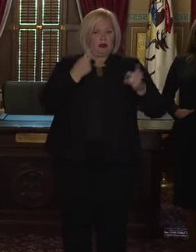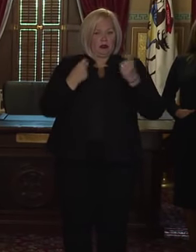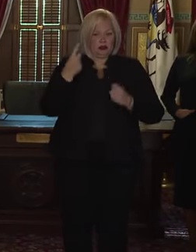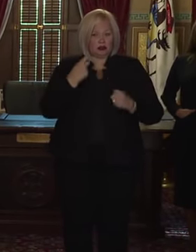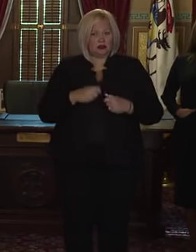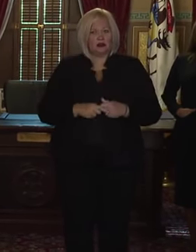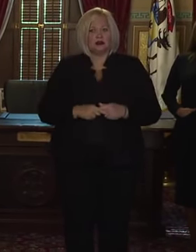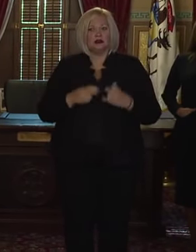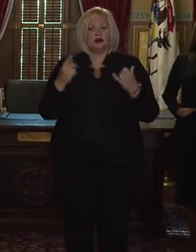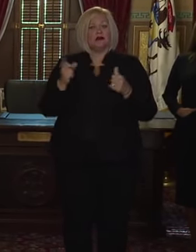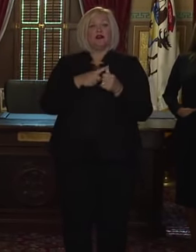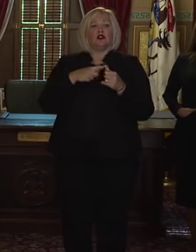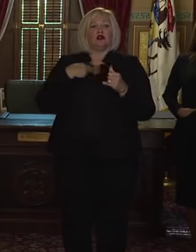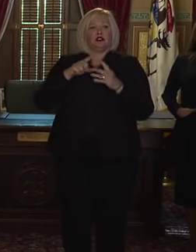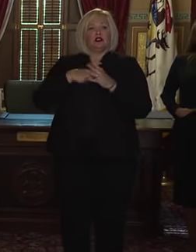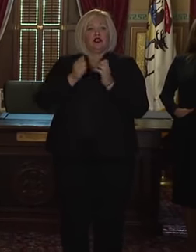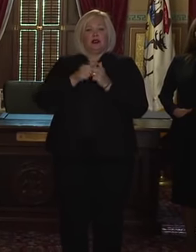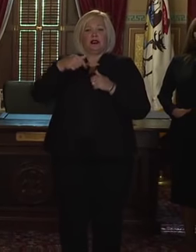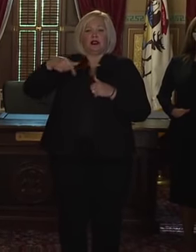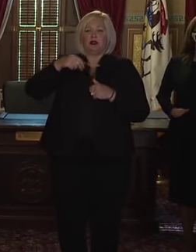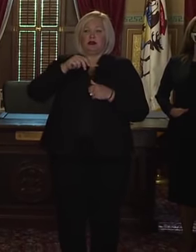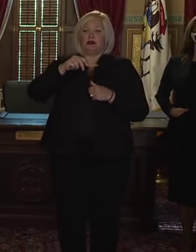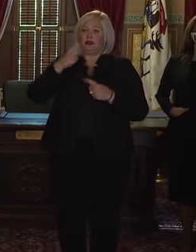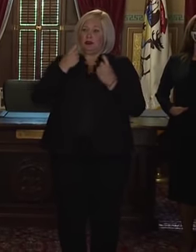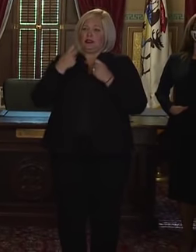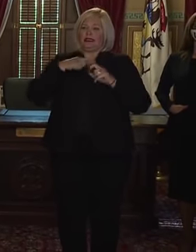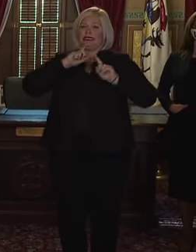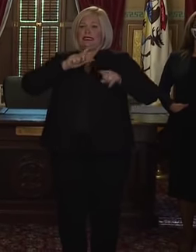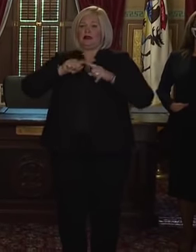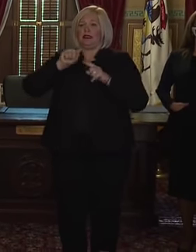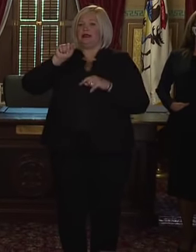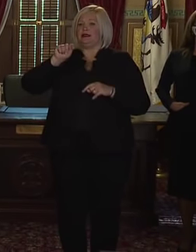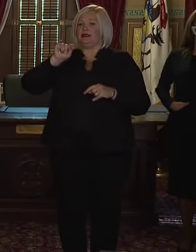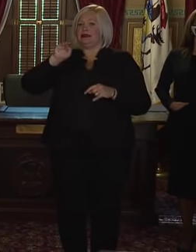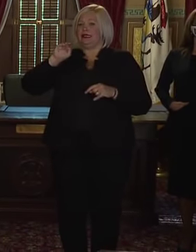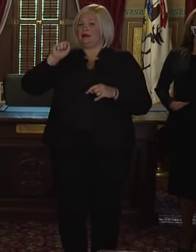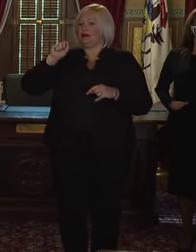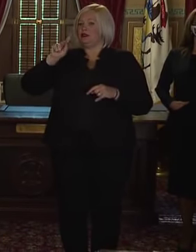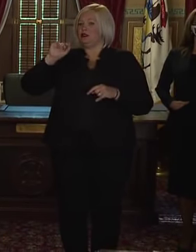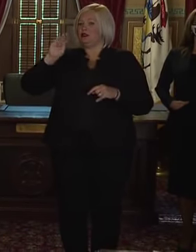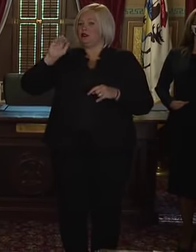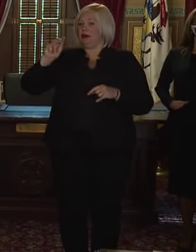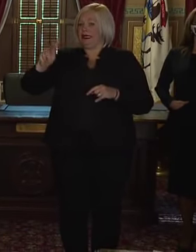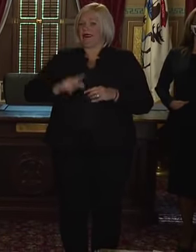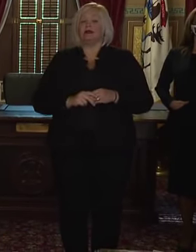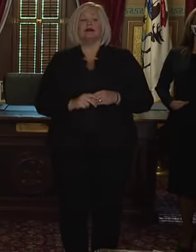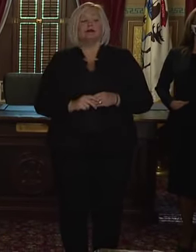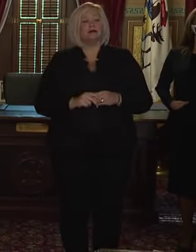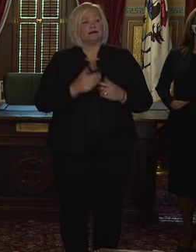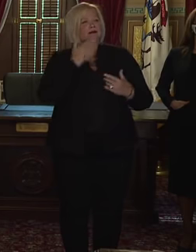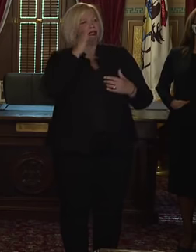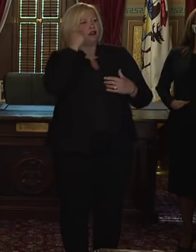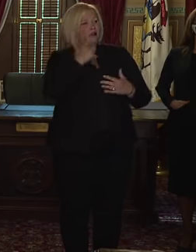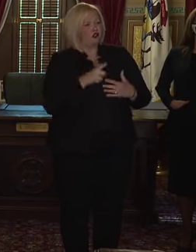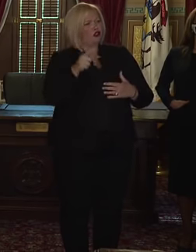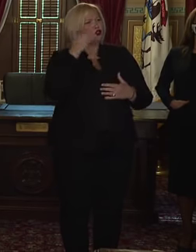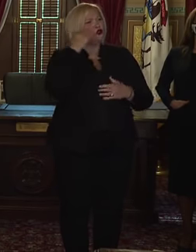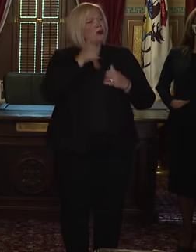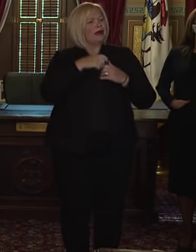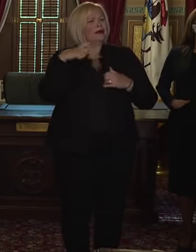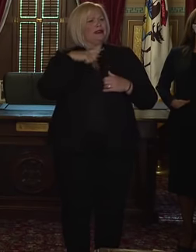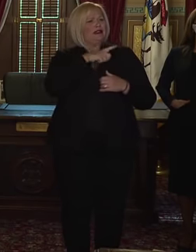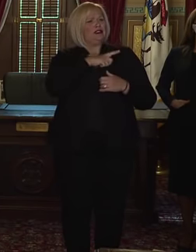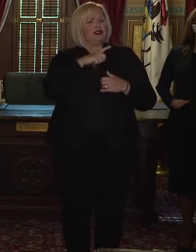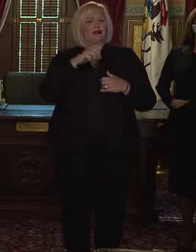point, we will start Q&A with Tim Skubik. Thank you. Governor, you're aware that the legislative